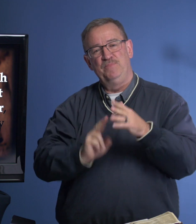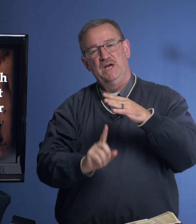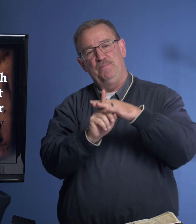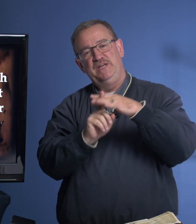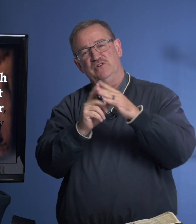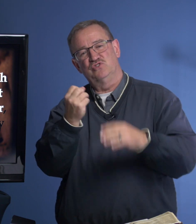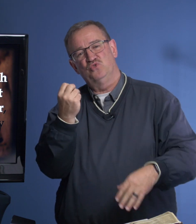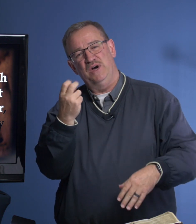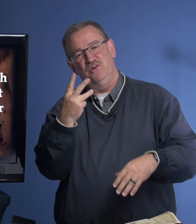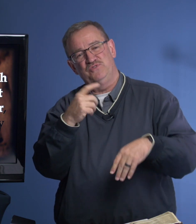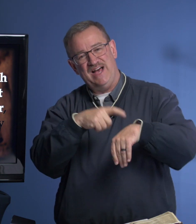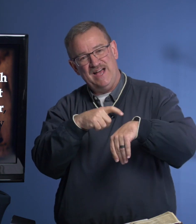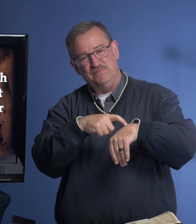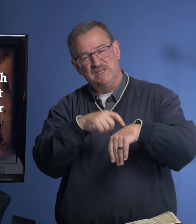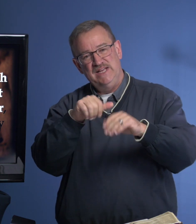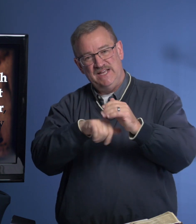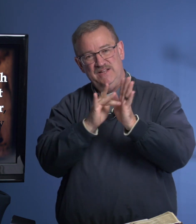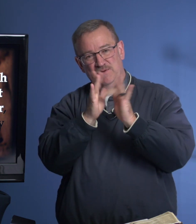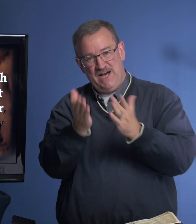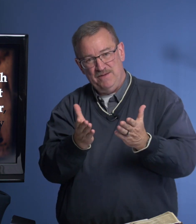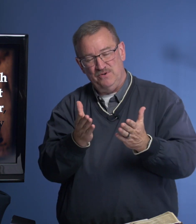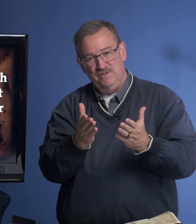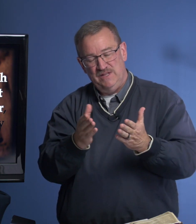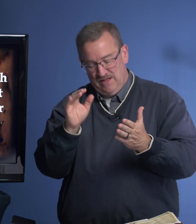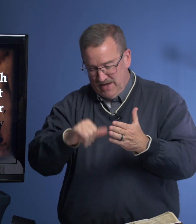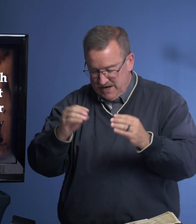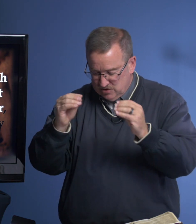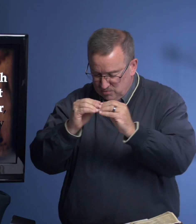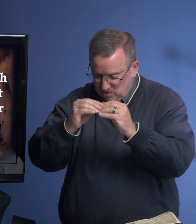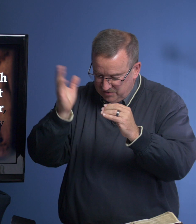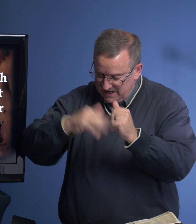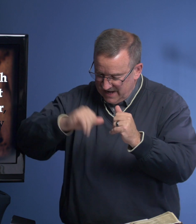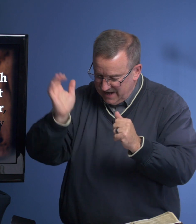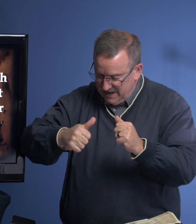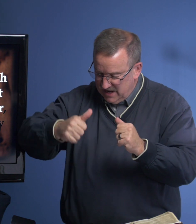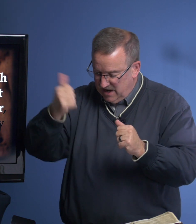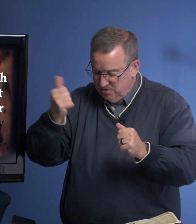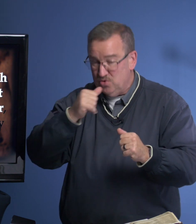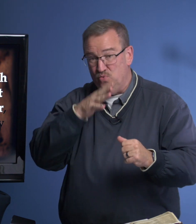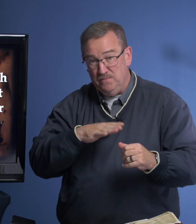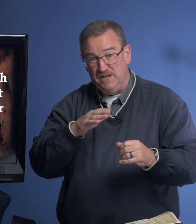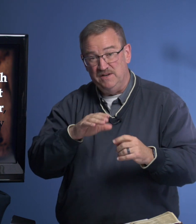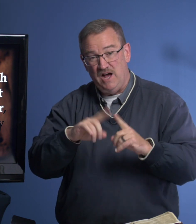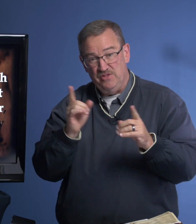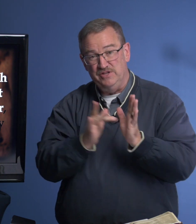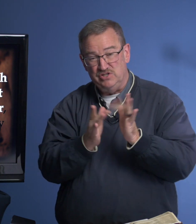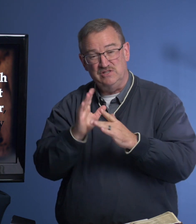appears 12 times in the Bible. That is more than any other woman other than Jesus'